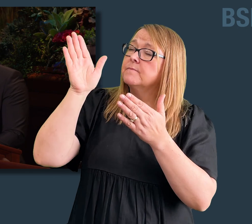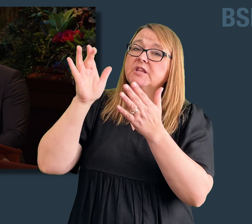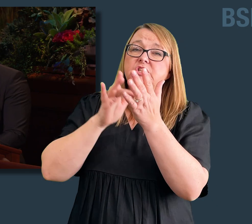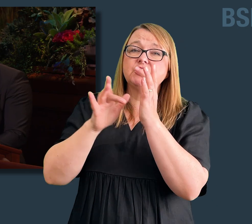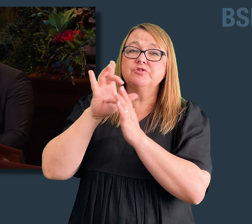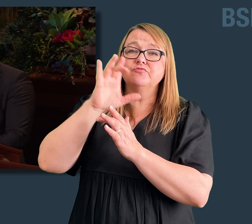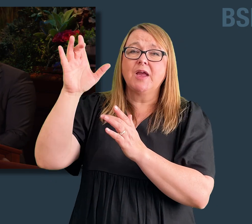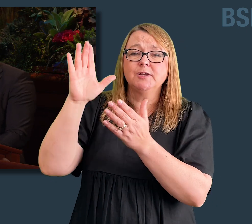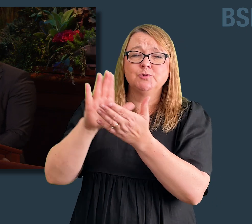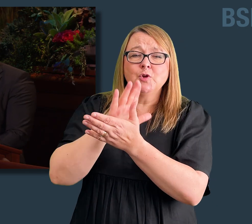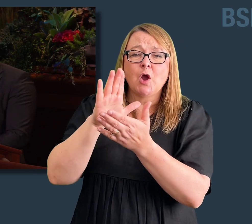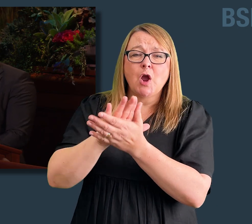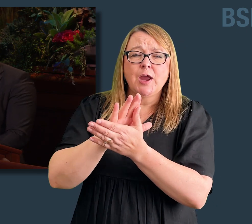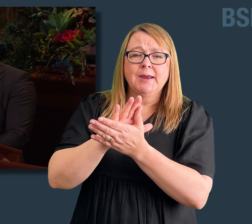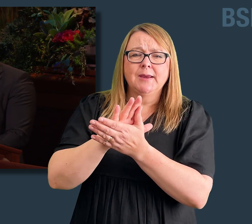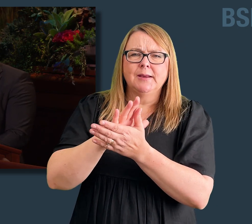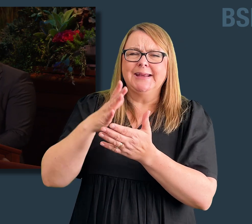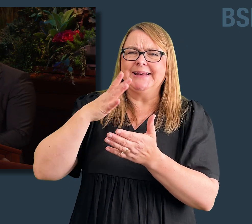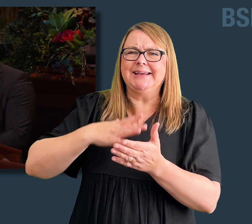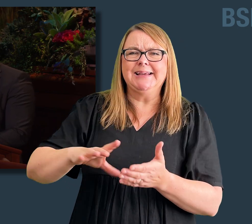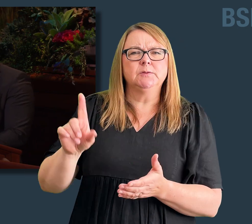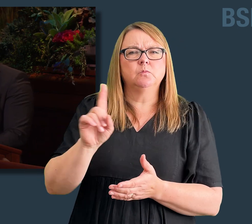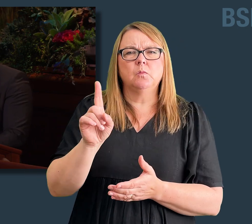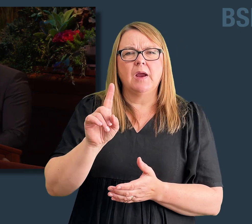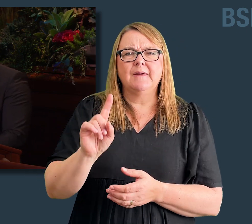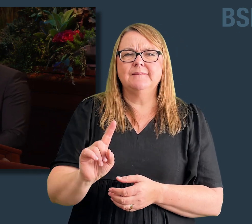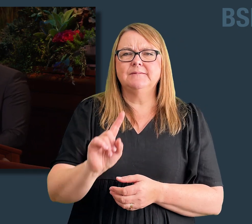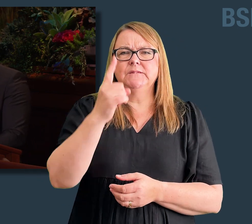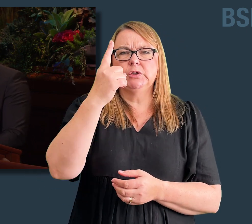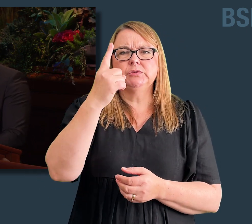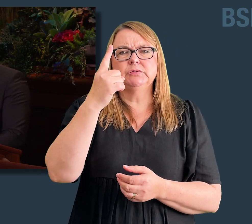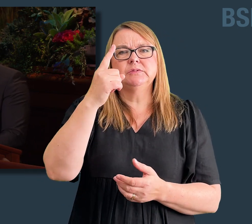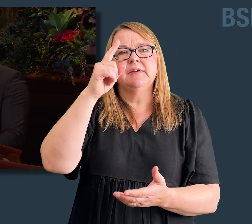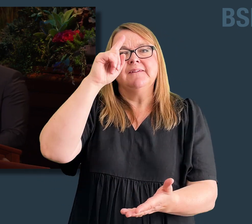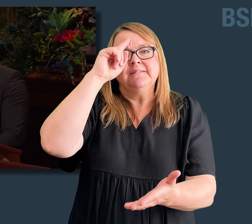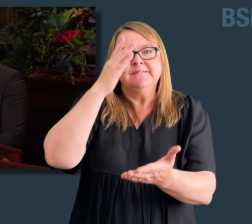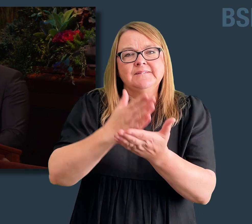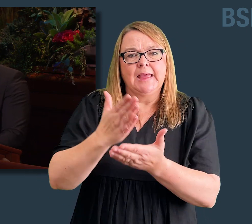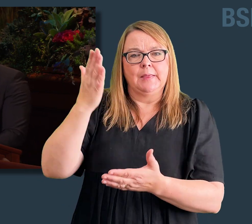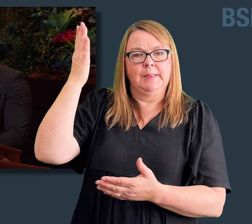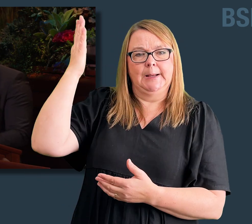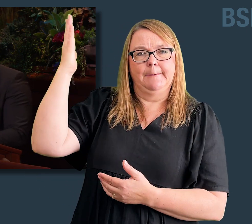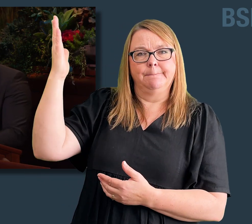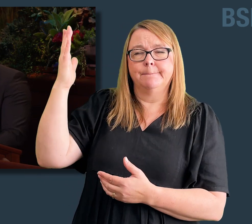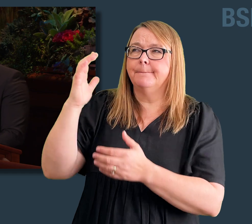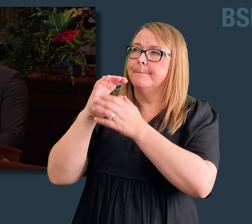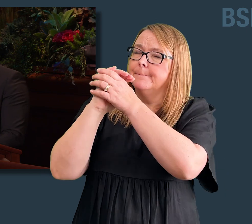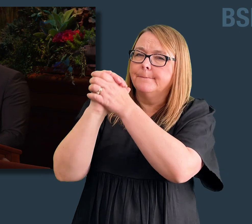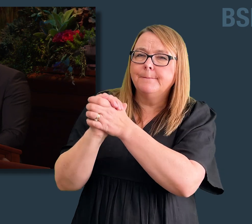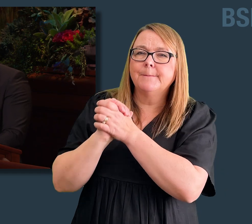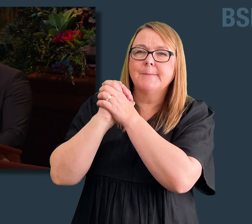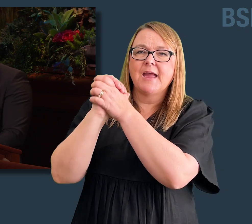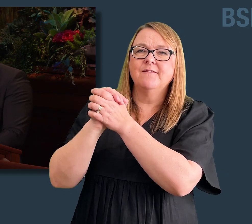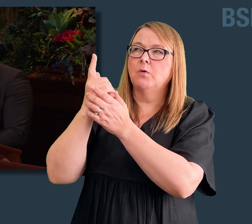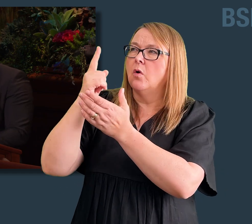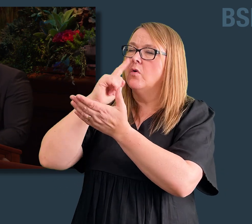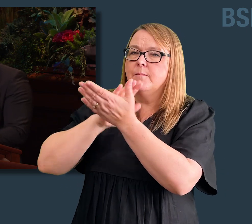when he began to exercise faith in Christ and cried for mercy. Then Alma